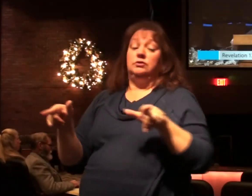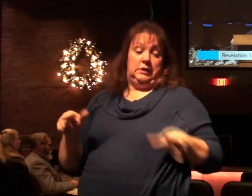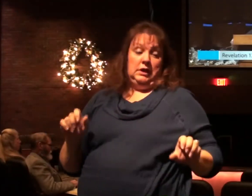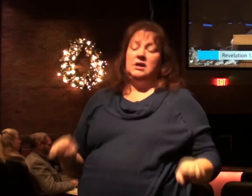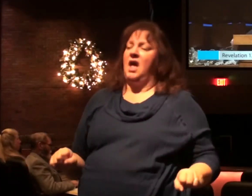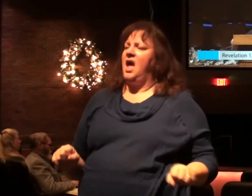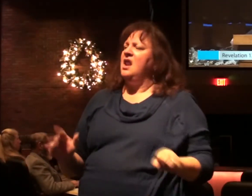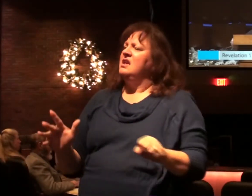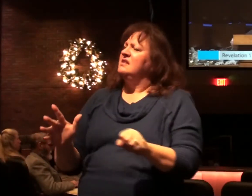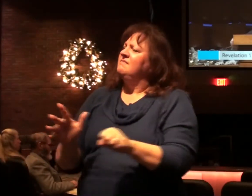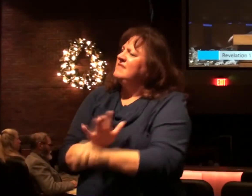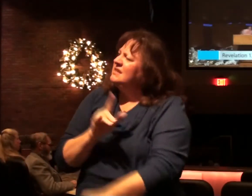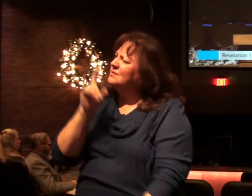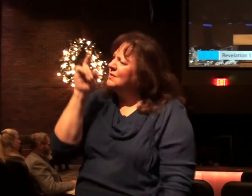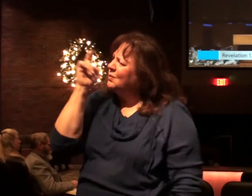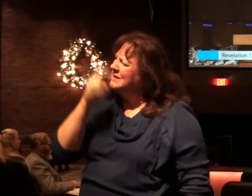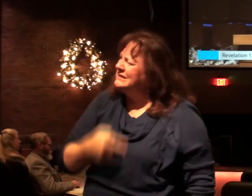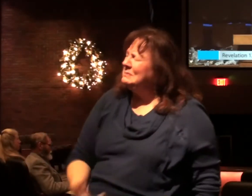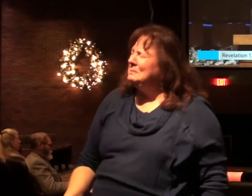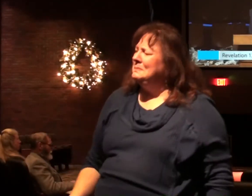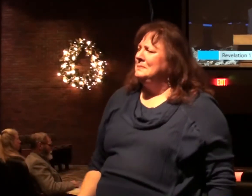He's full of wisdom